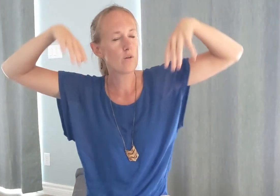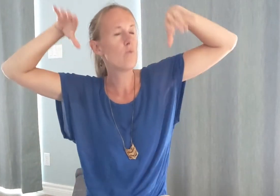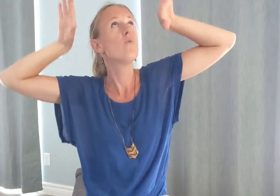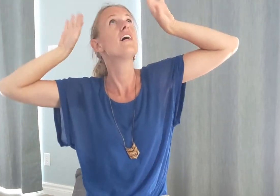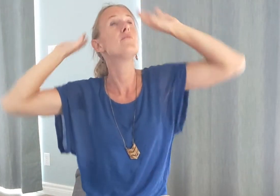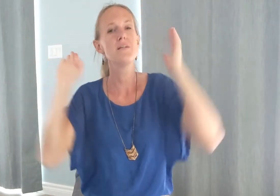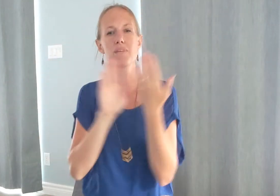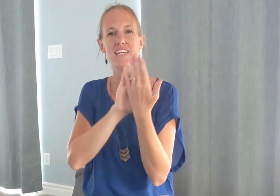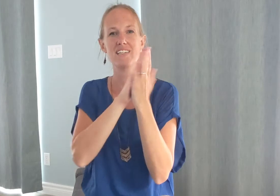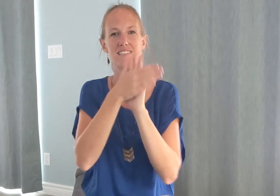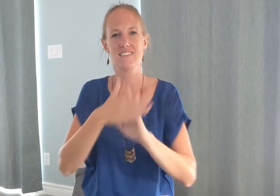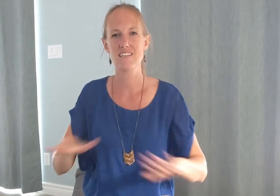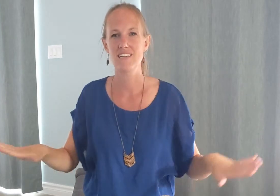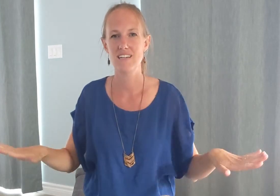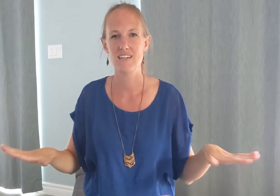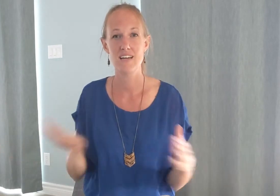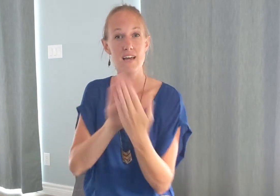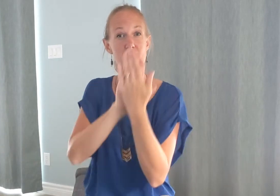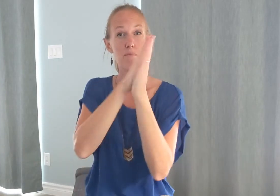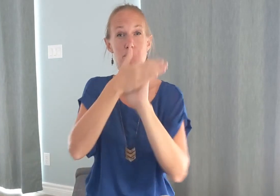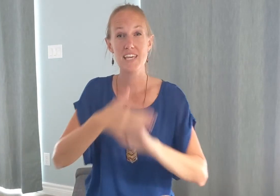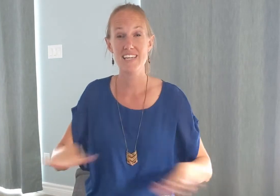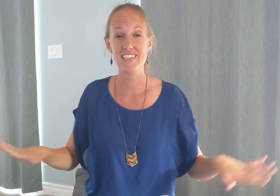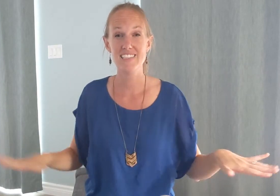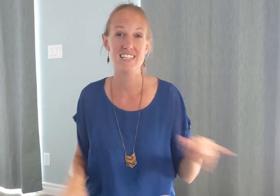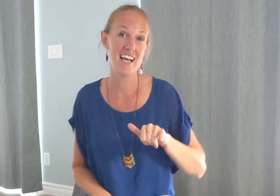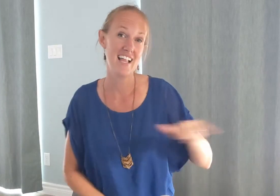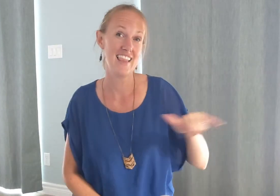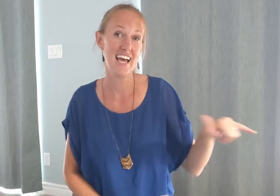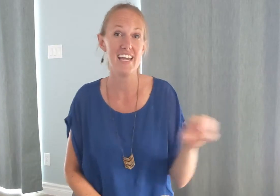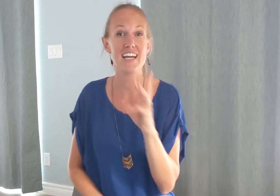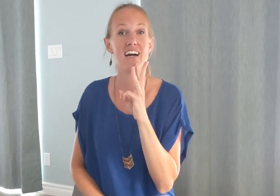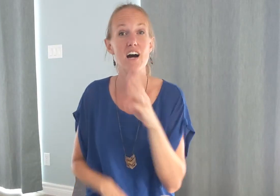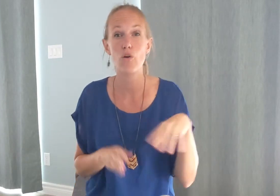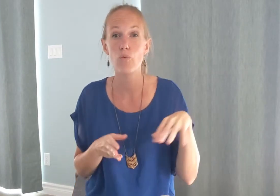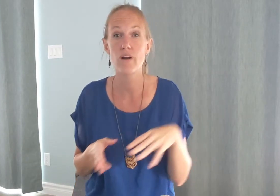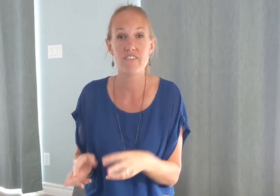overwhelming peace peace like a river